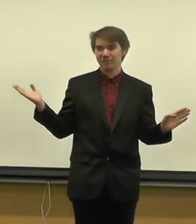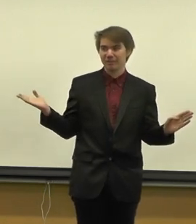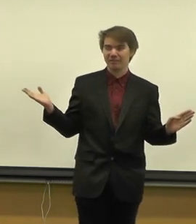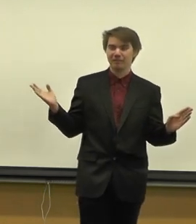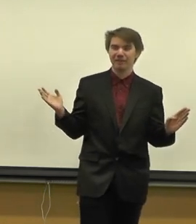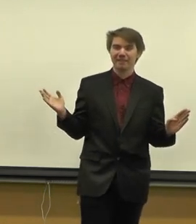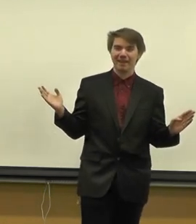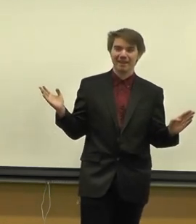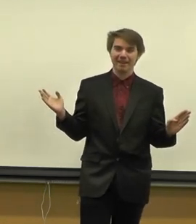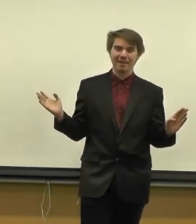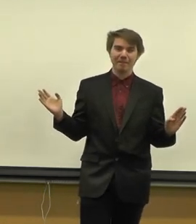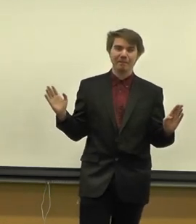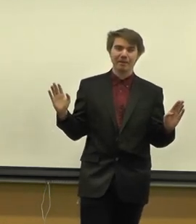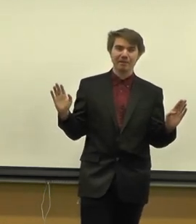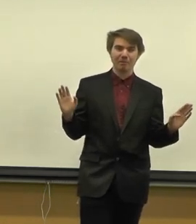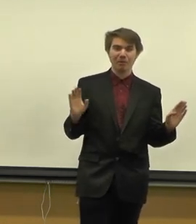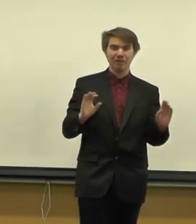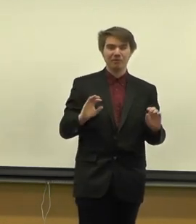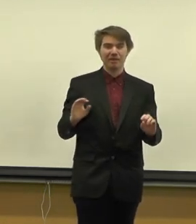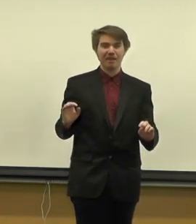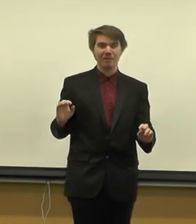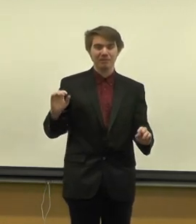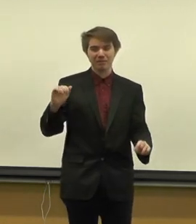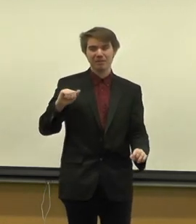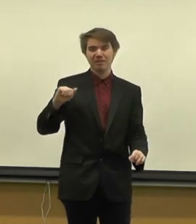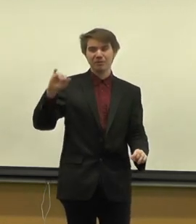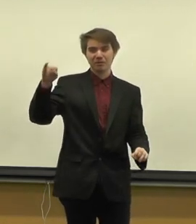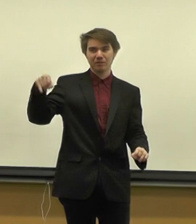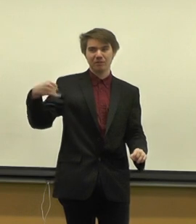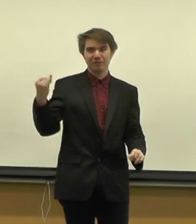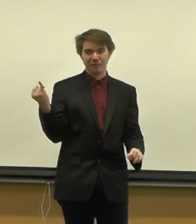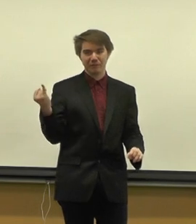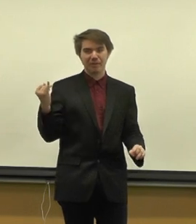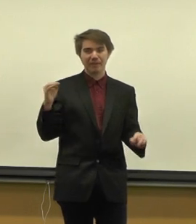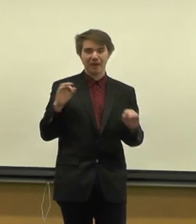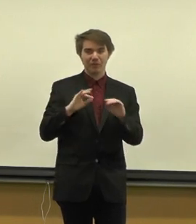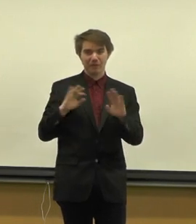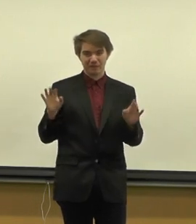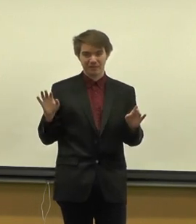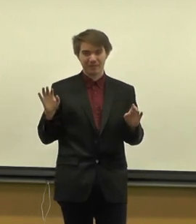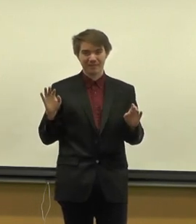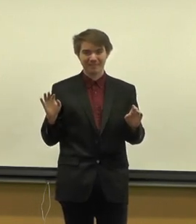it's pretty simple like that. But more intricate names, you can start fingerspelling out crazy things.